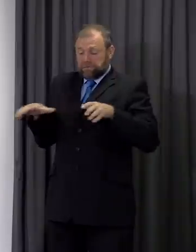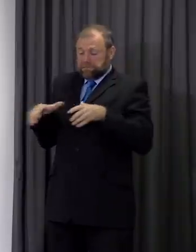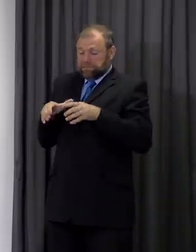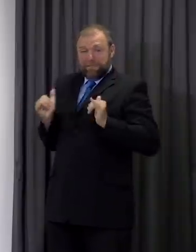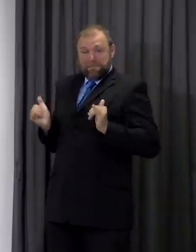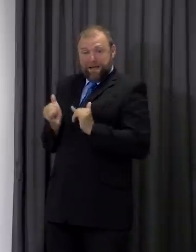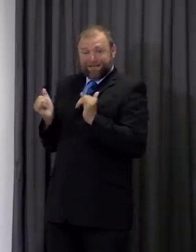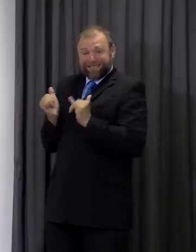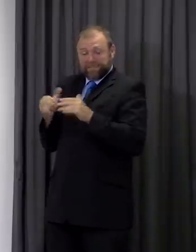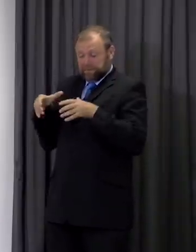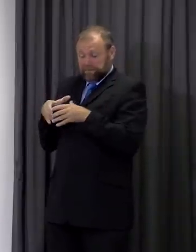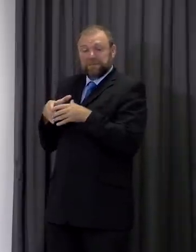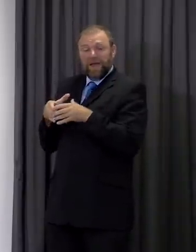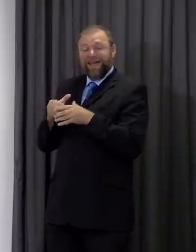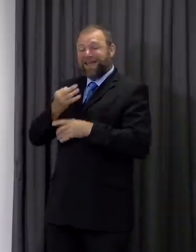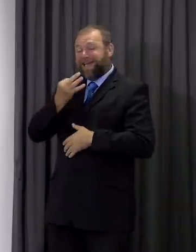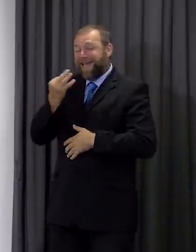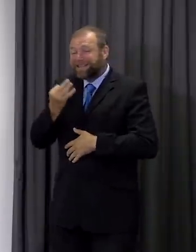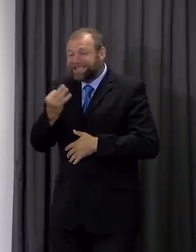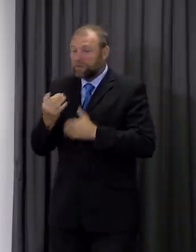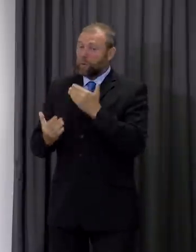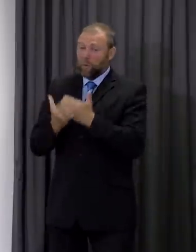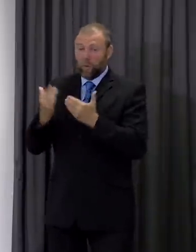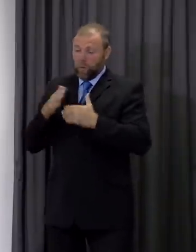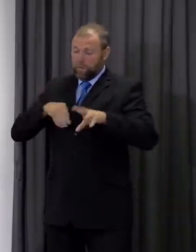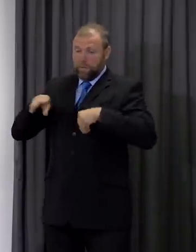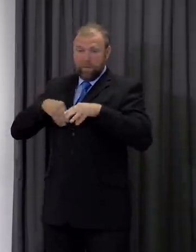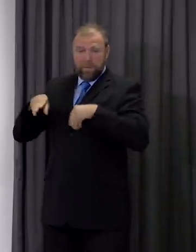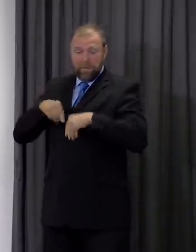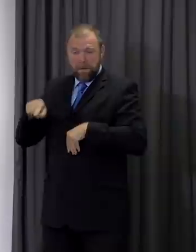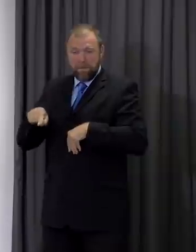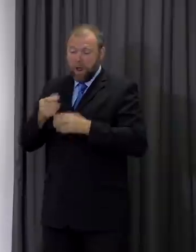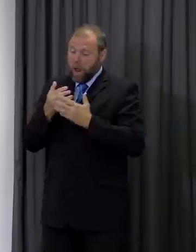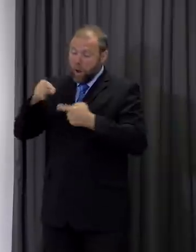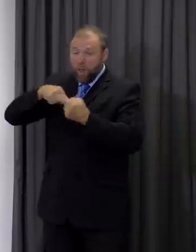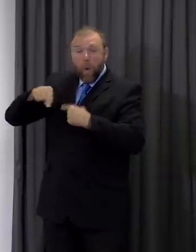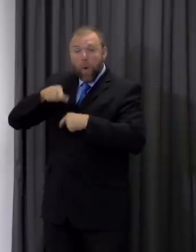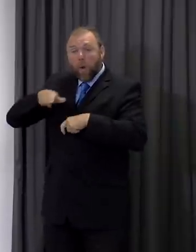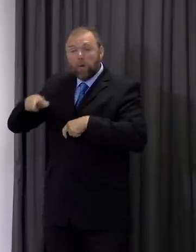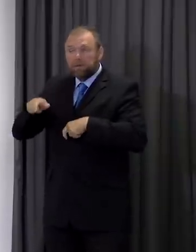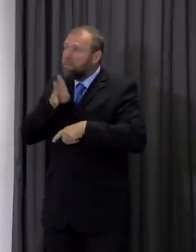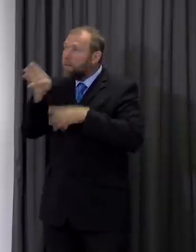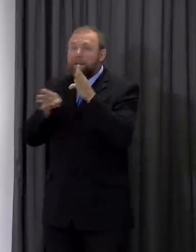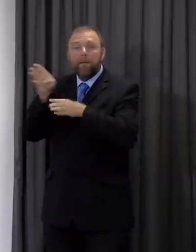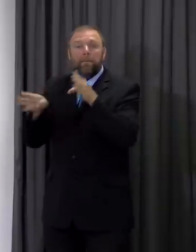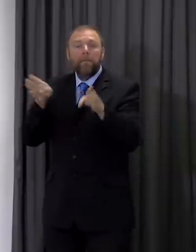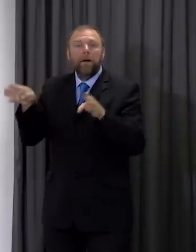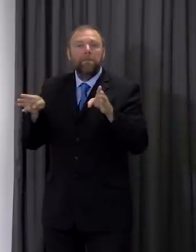new cases of coronavirus, many of whom visited other venues on nights out whilst infectious.